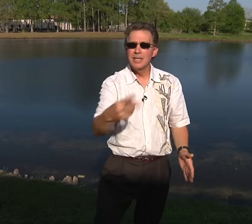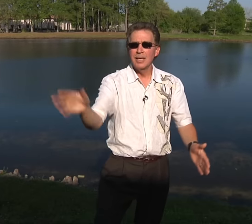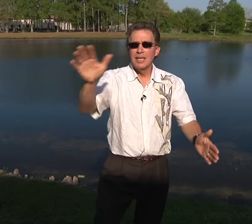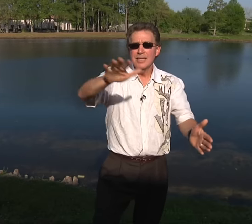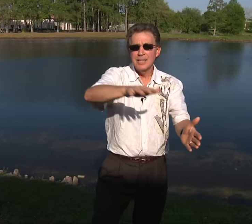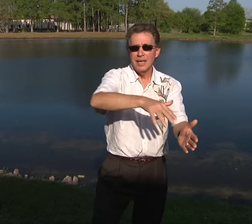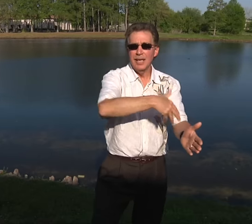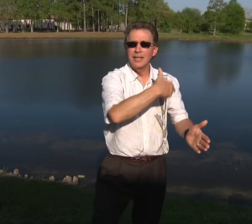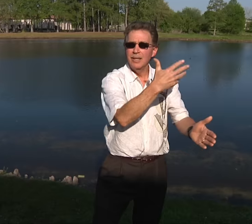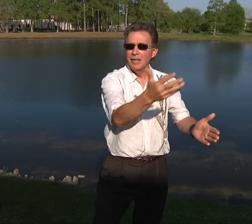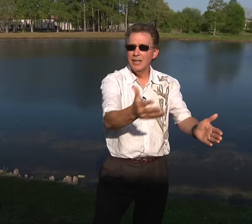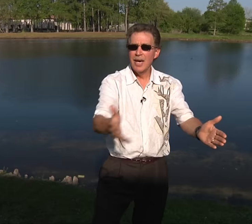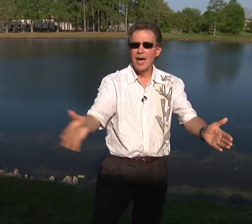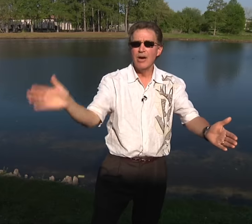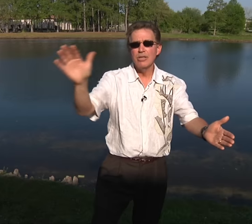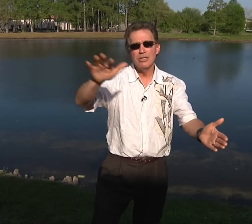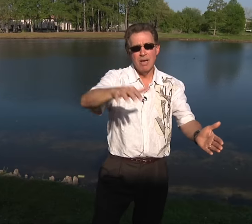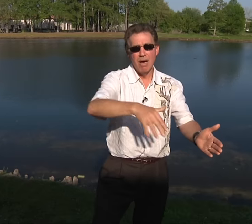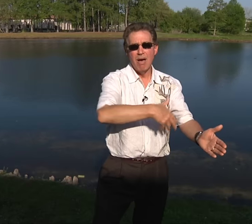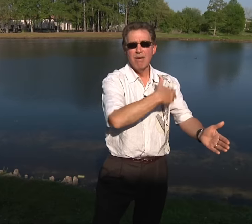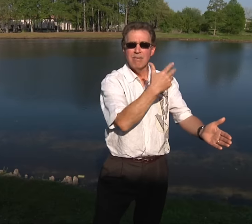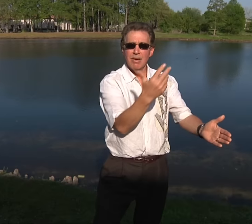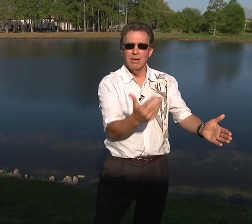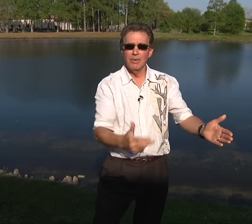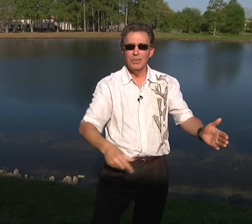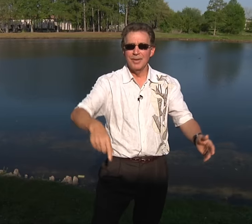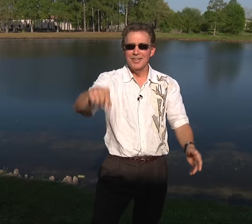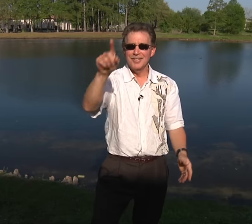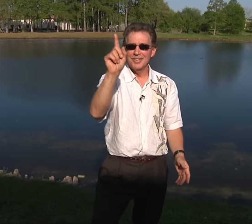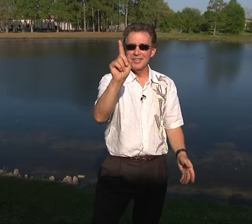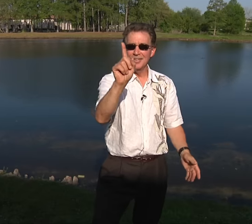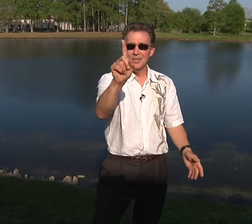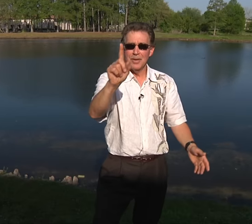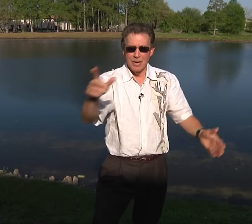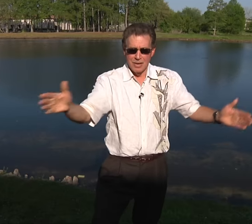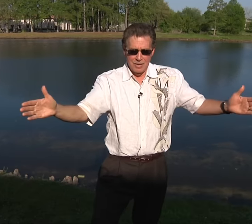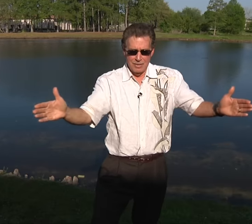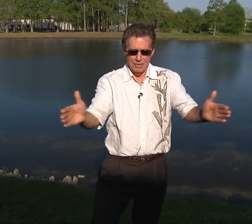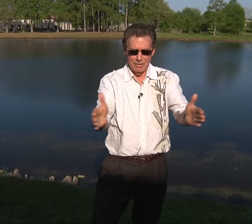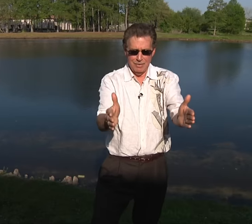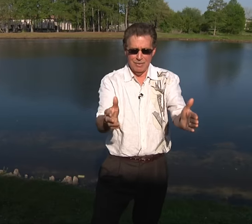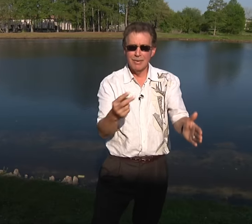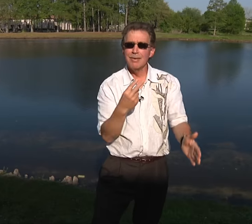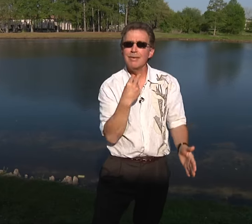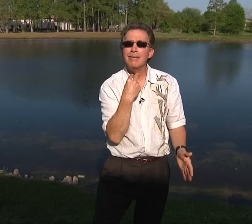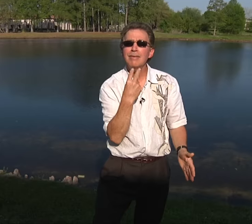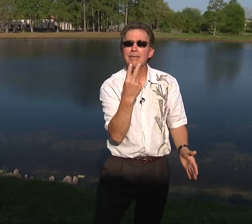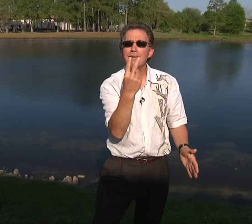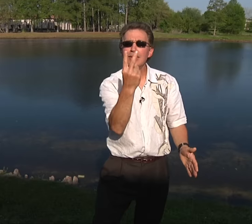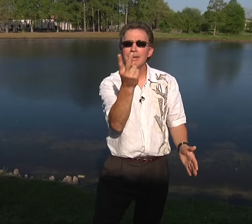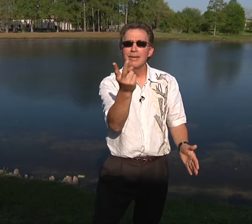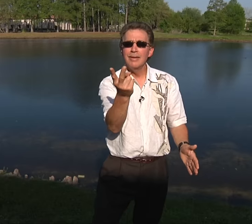singing out a song, with just one small voice,